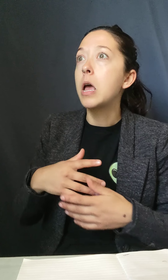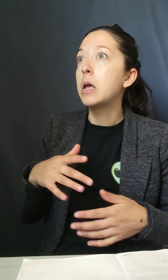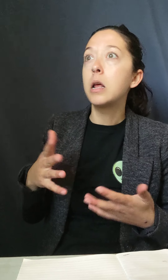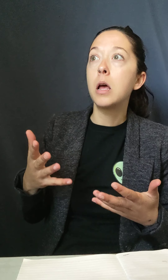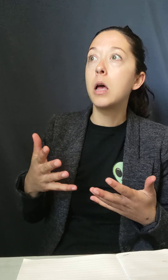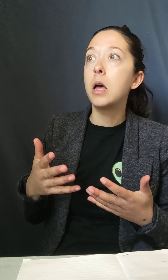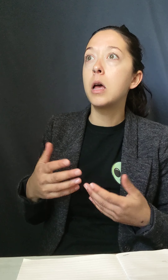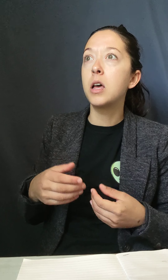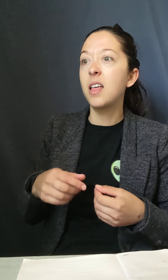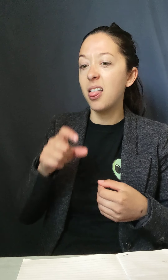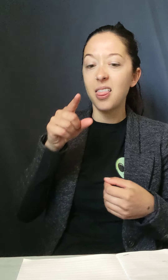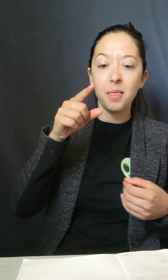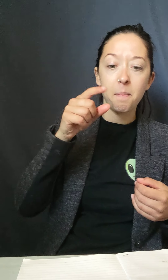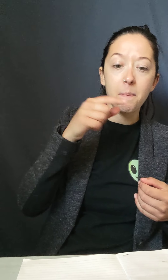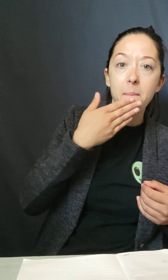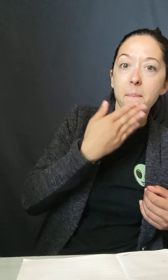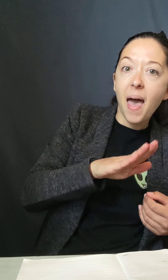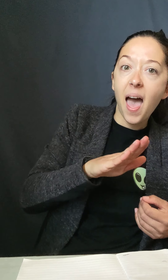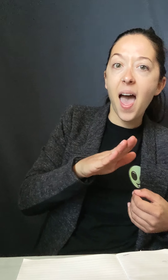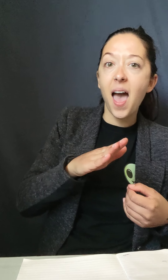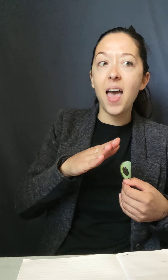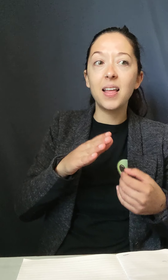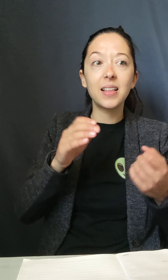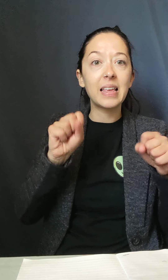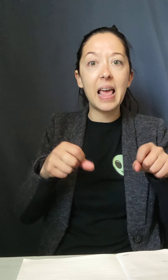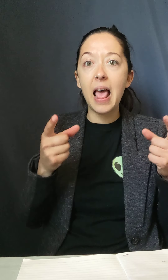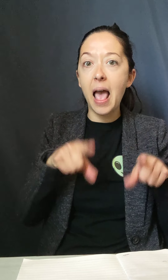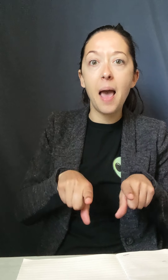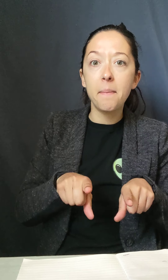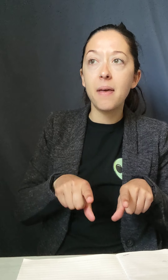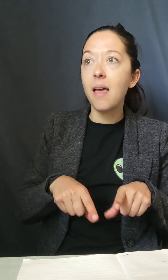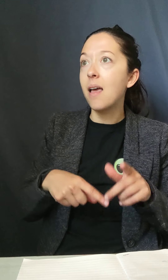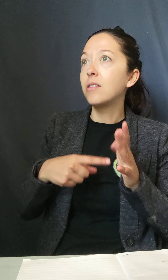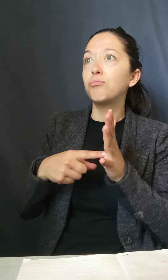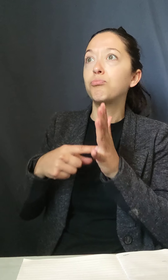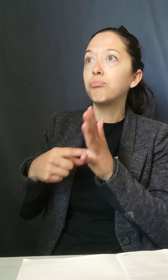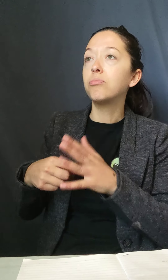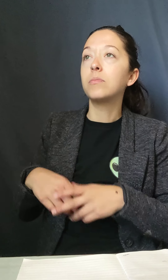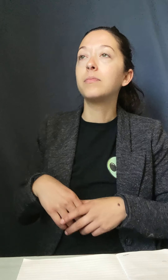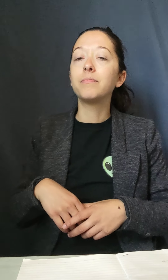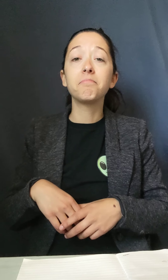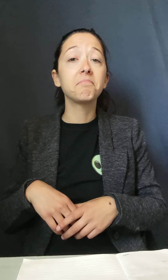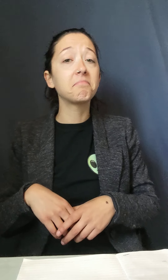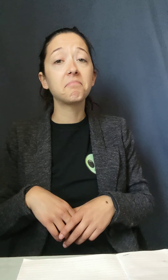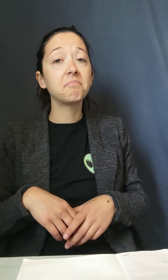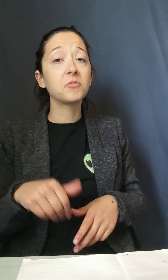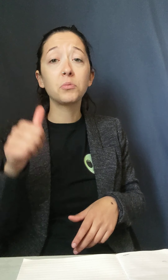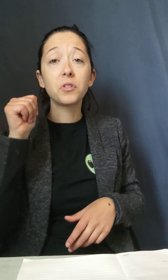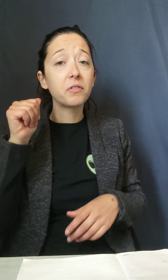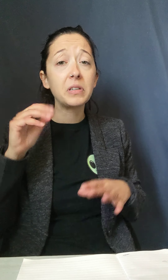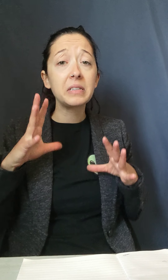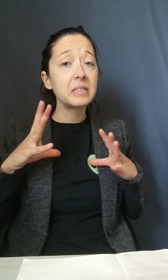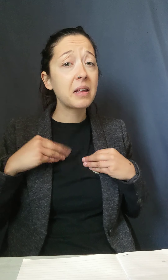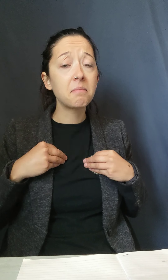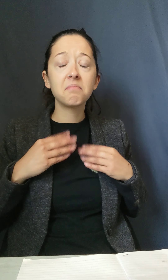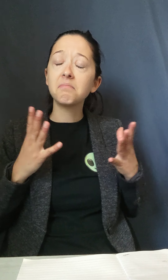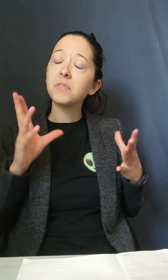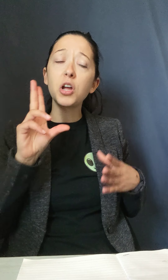no, thank you. And you focus your attention on the positives, on your strengths, on how, you know, you've done this already or